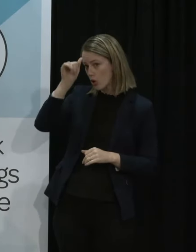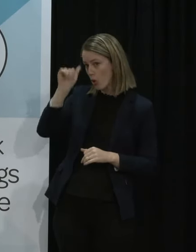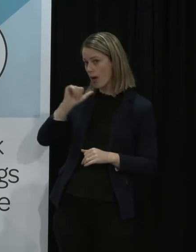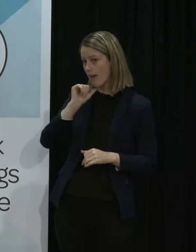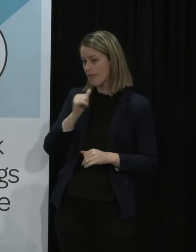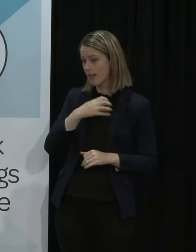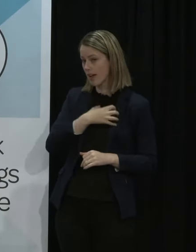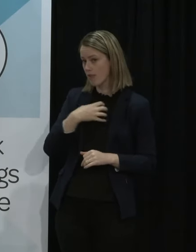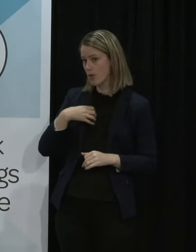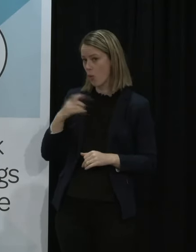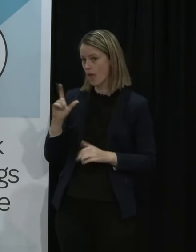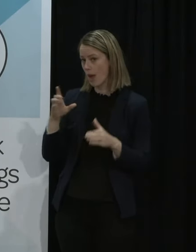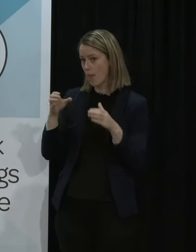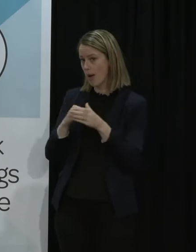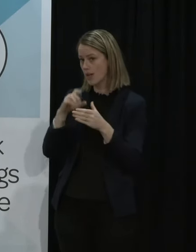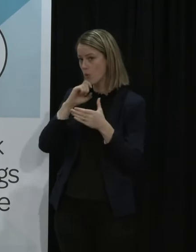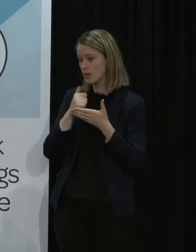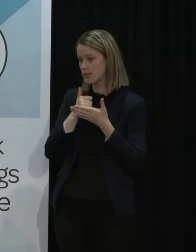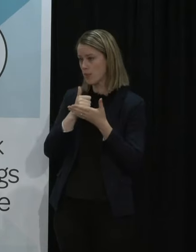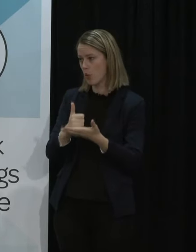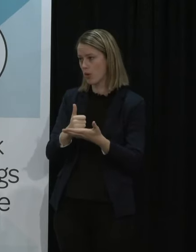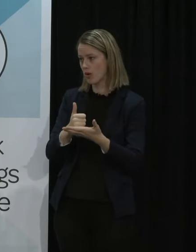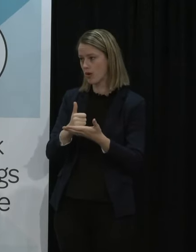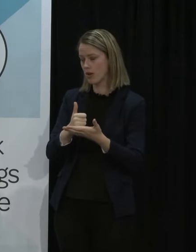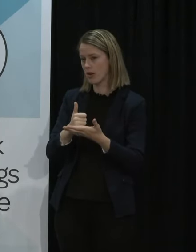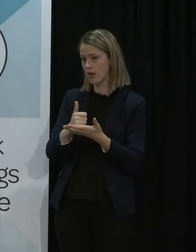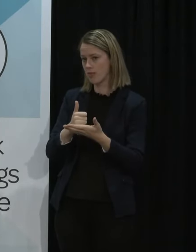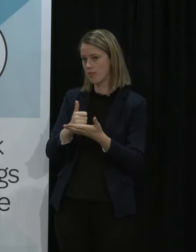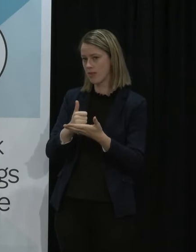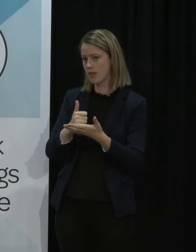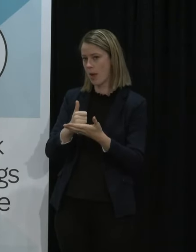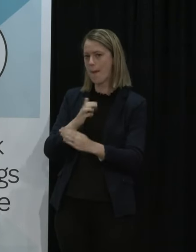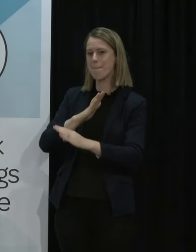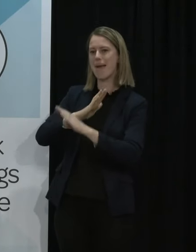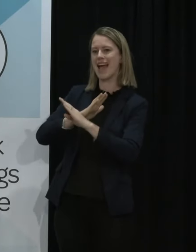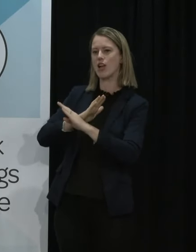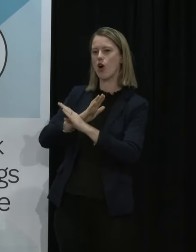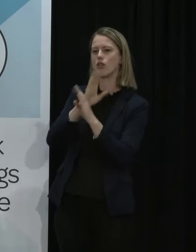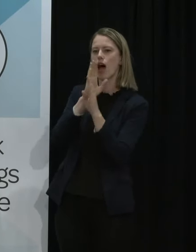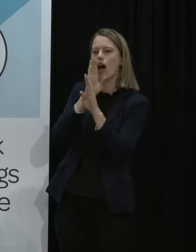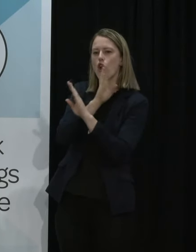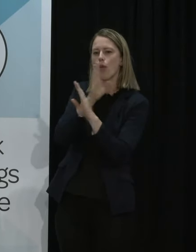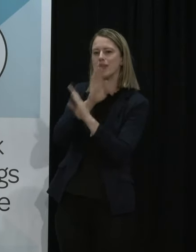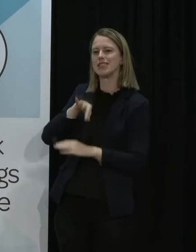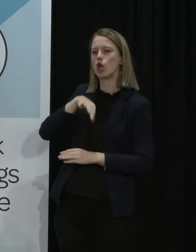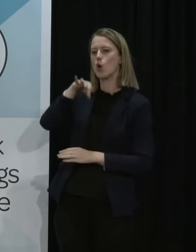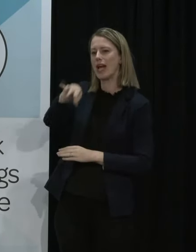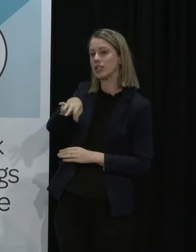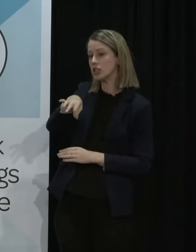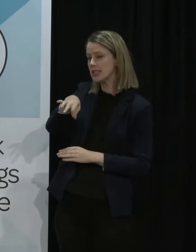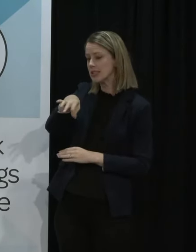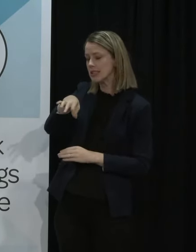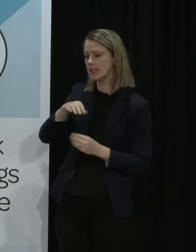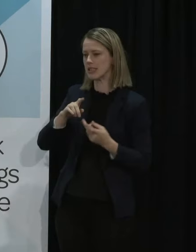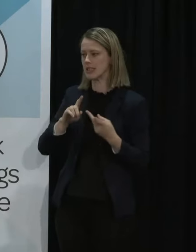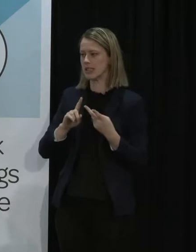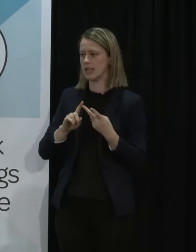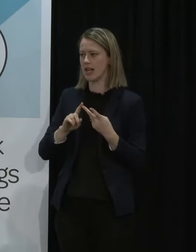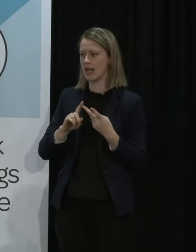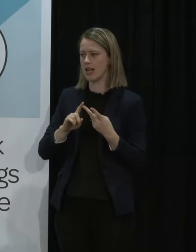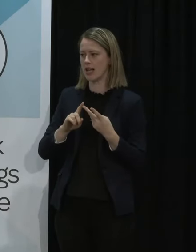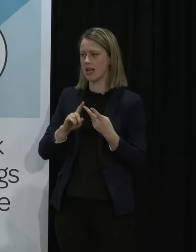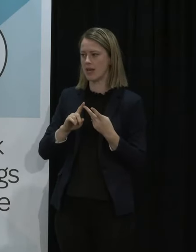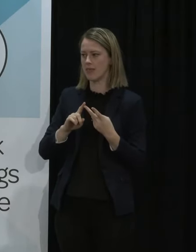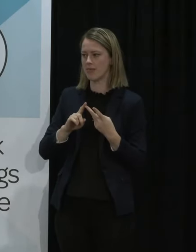government and or Labour Party would support a ban on anonymous donations outright and the opening of